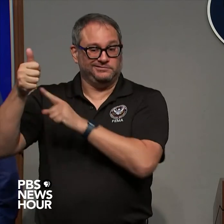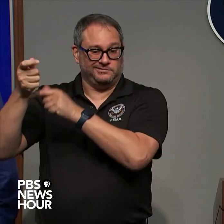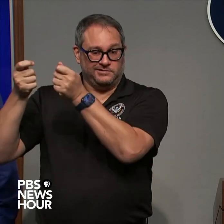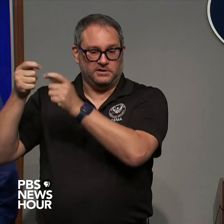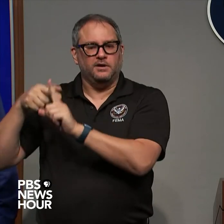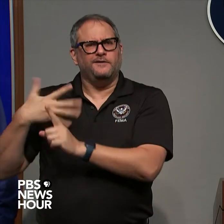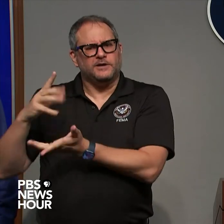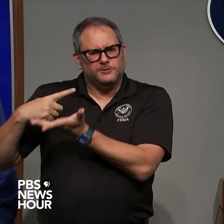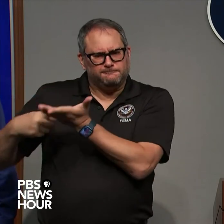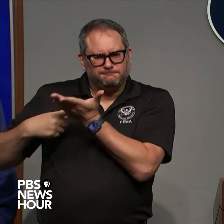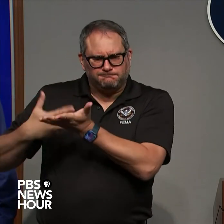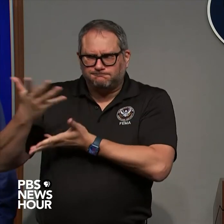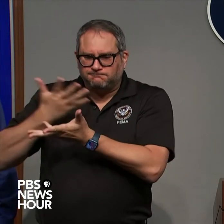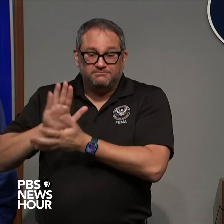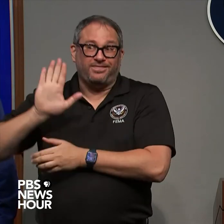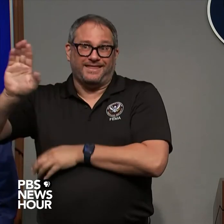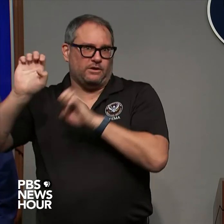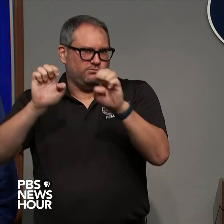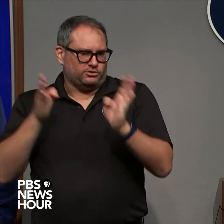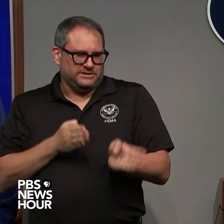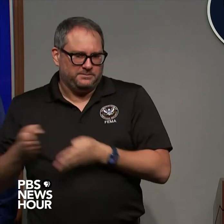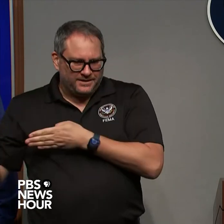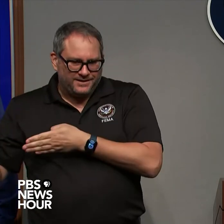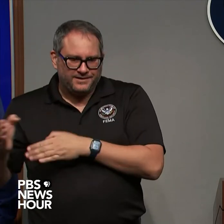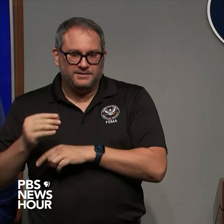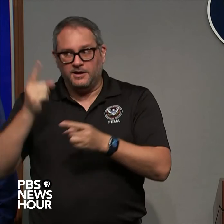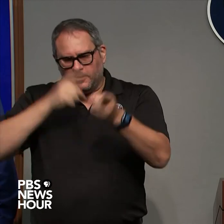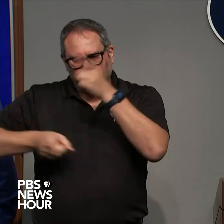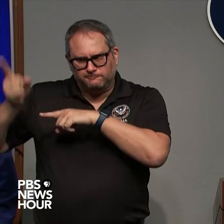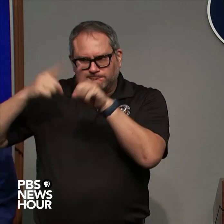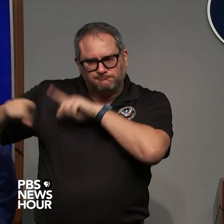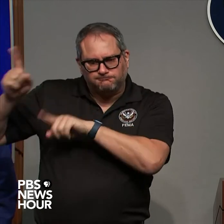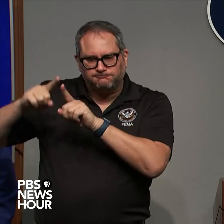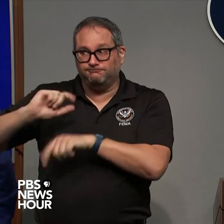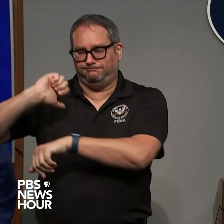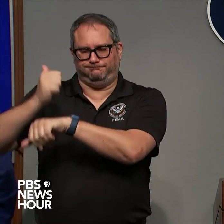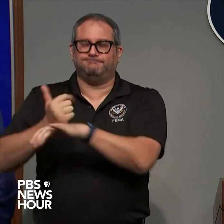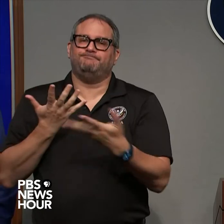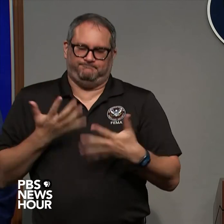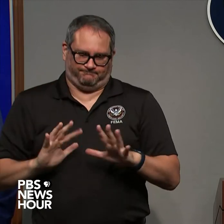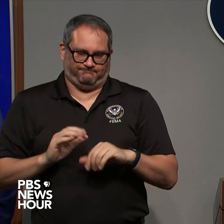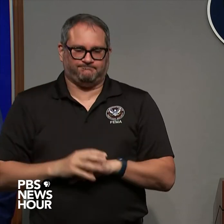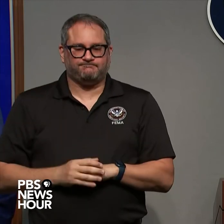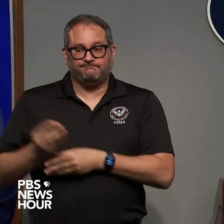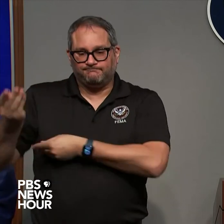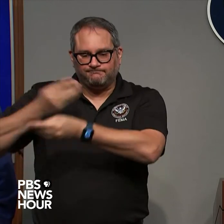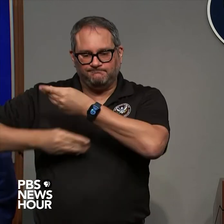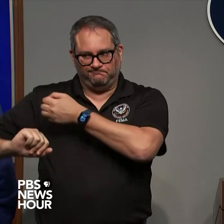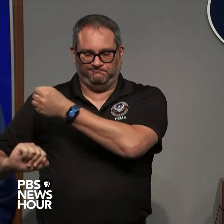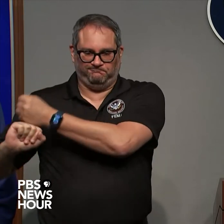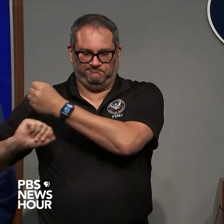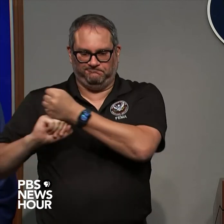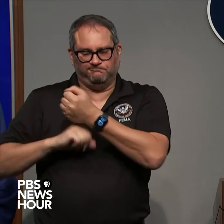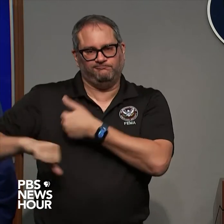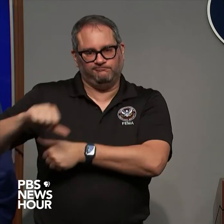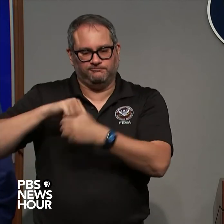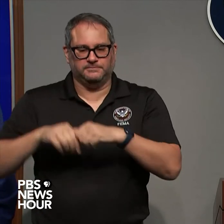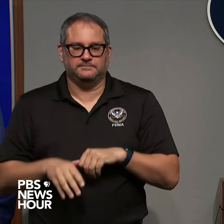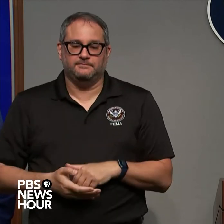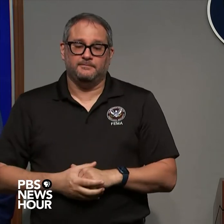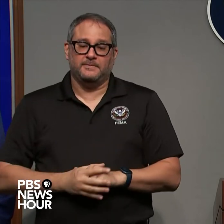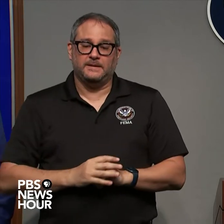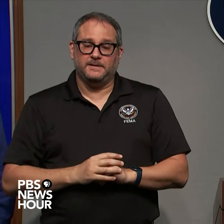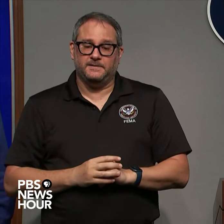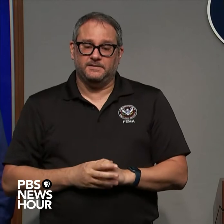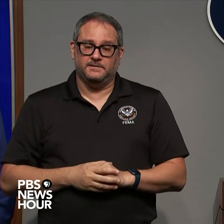preparedness actions and the mutual aid agreements that they have in place we have three point seven million meals